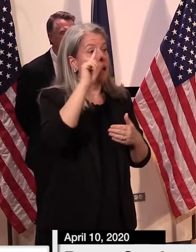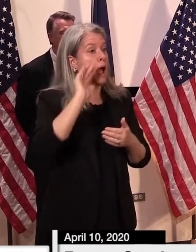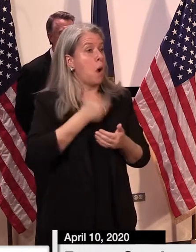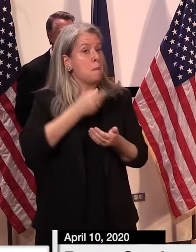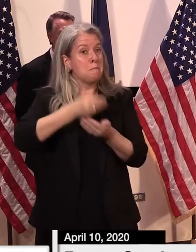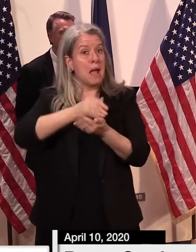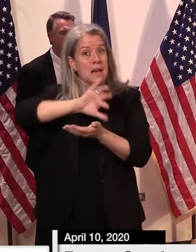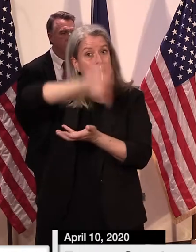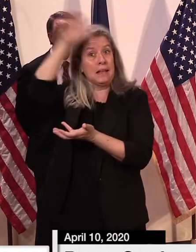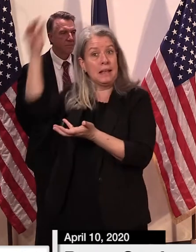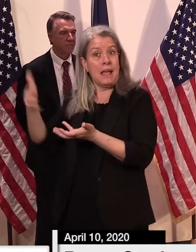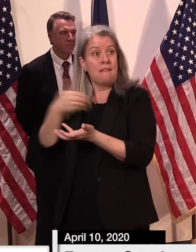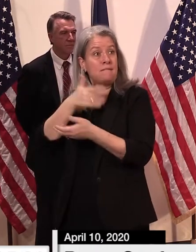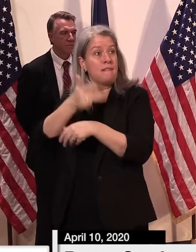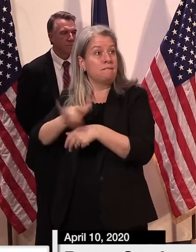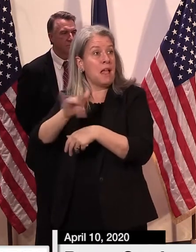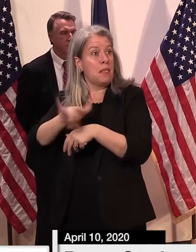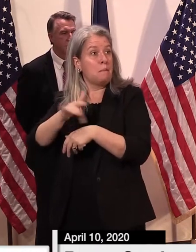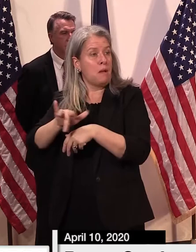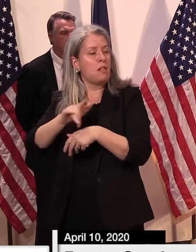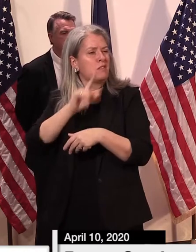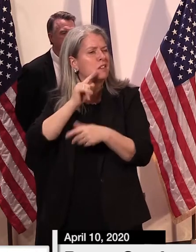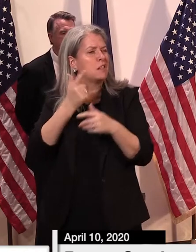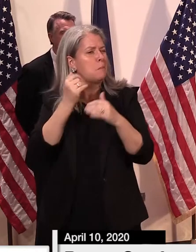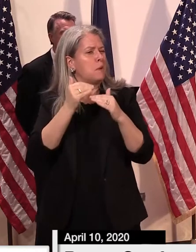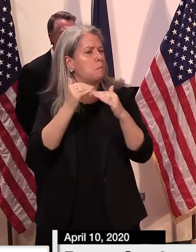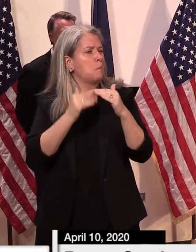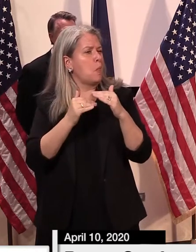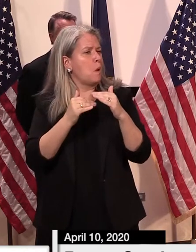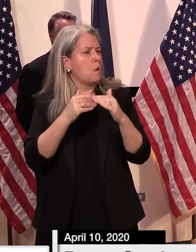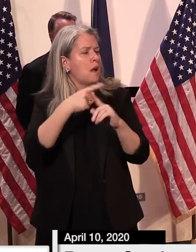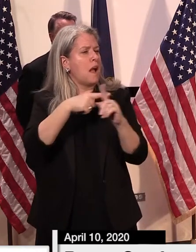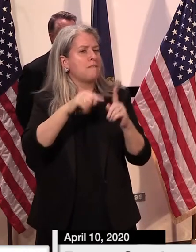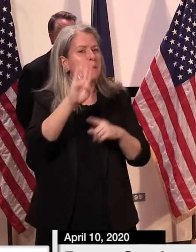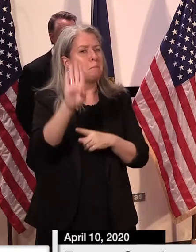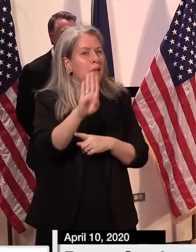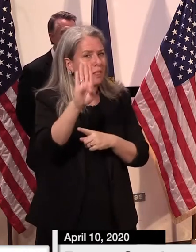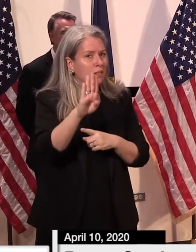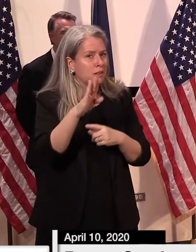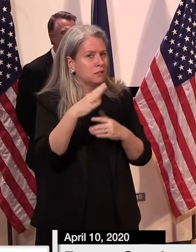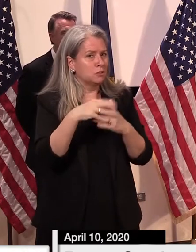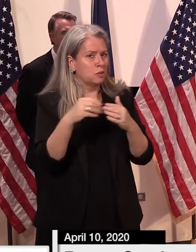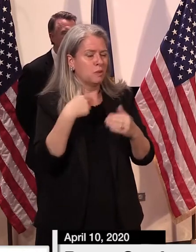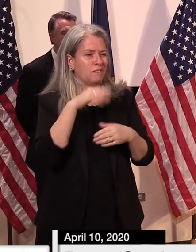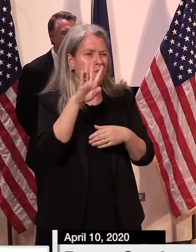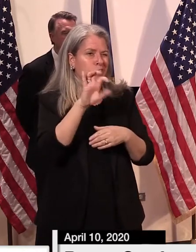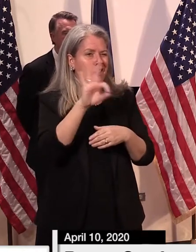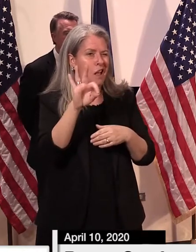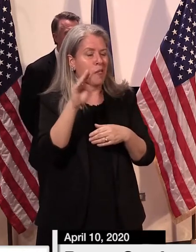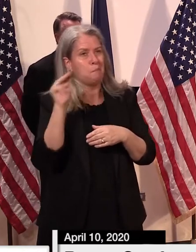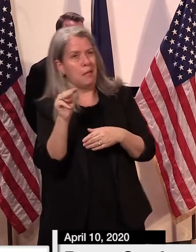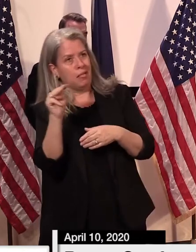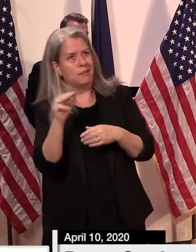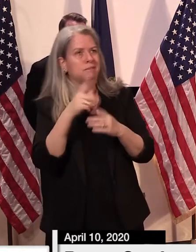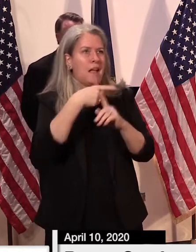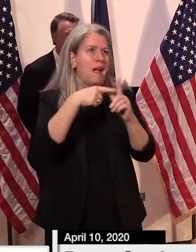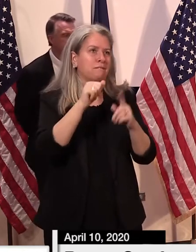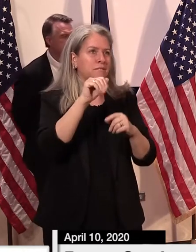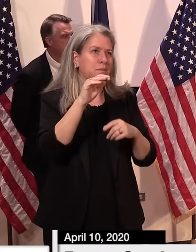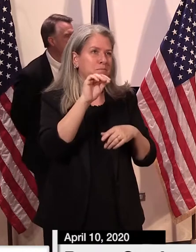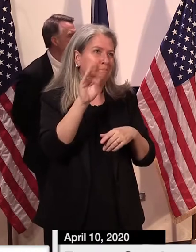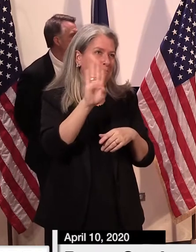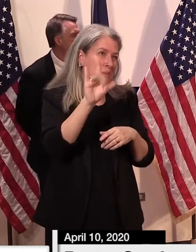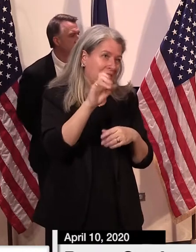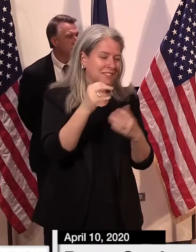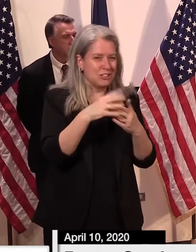as of the 4th was just below half a billion dollars. It was $499 million, and that